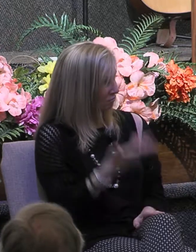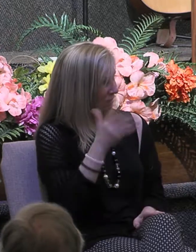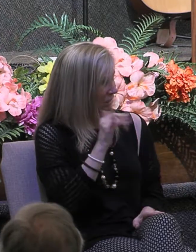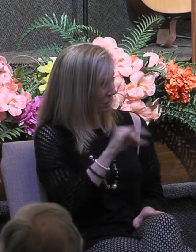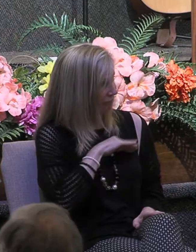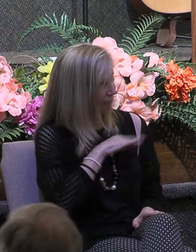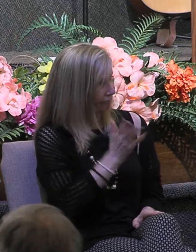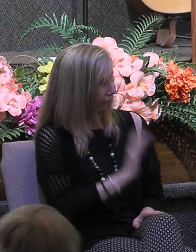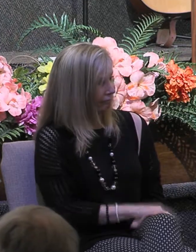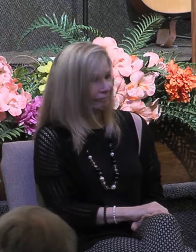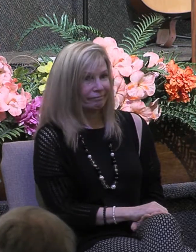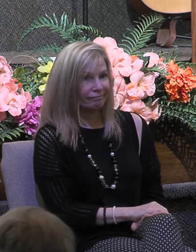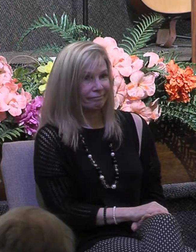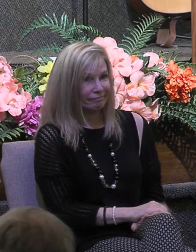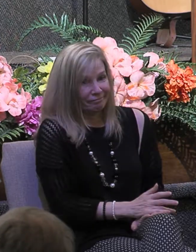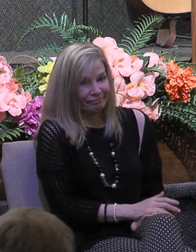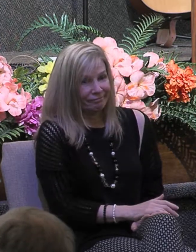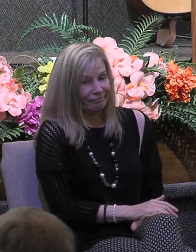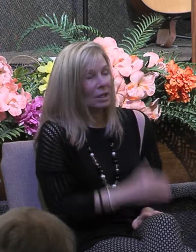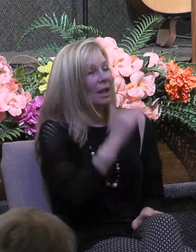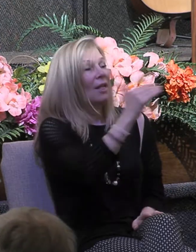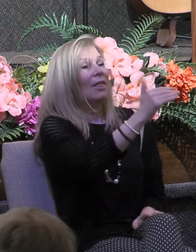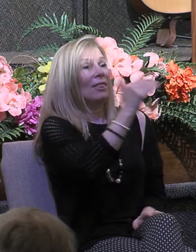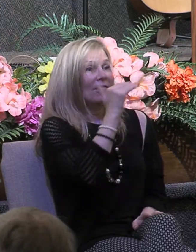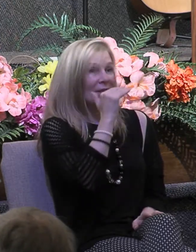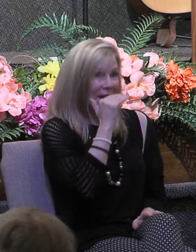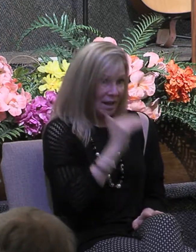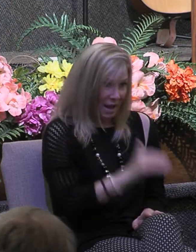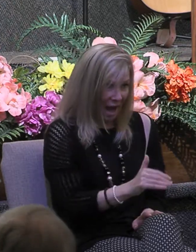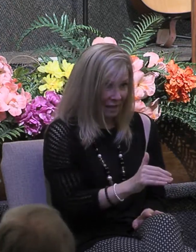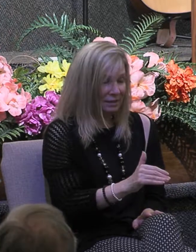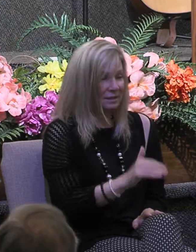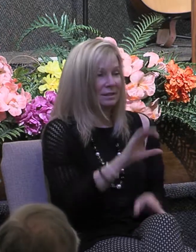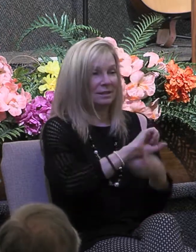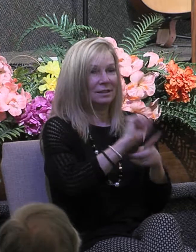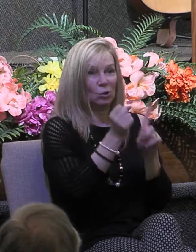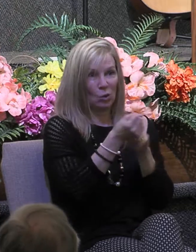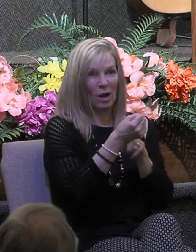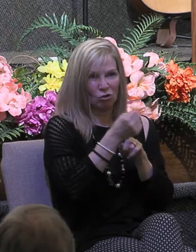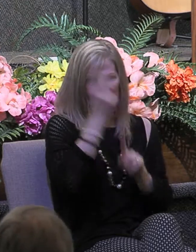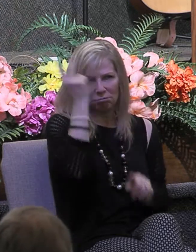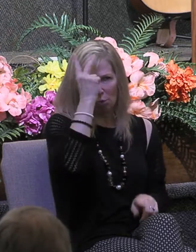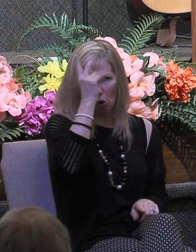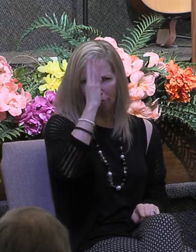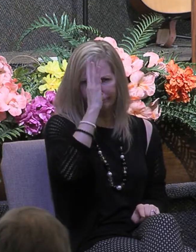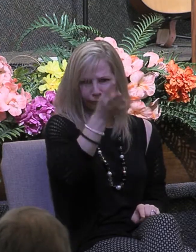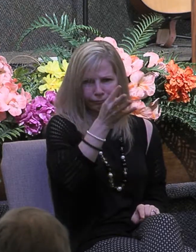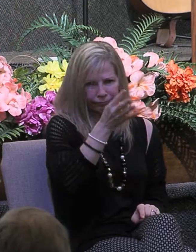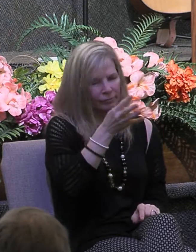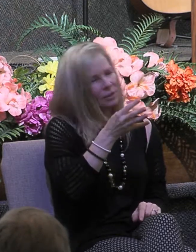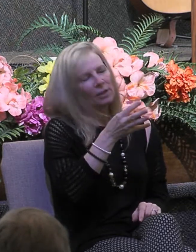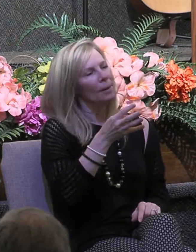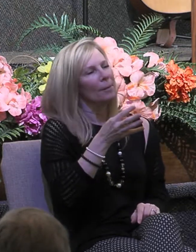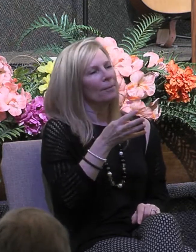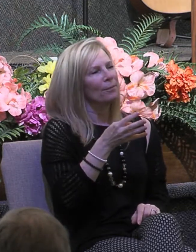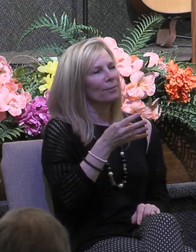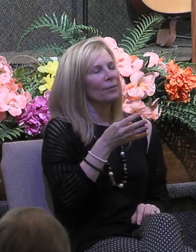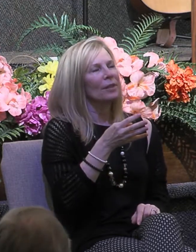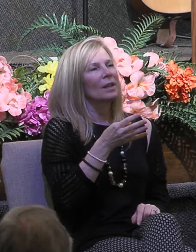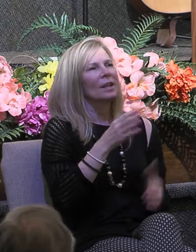in fact in the next hypothetical picture that Paul presents of extreme giving he takes it a step further he speaks